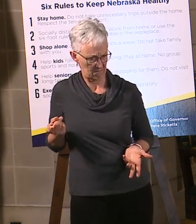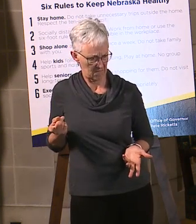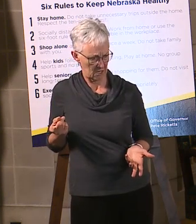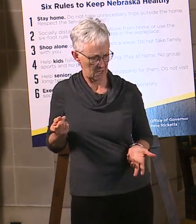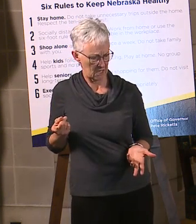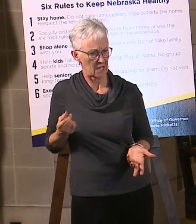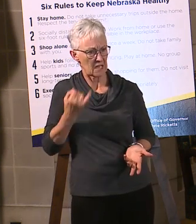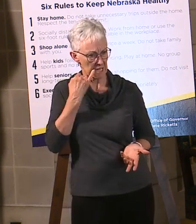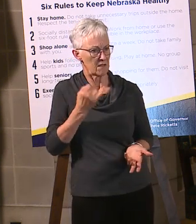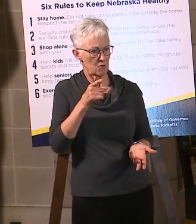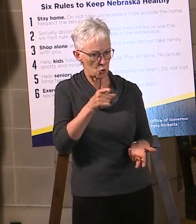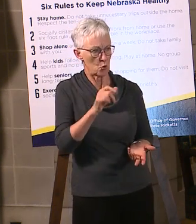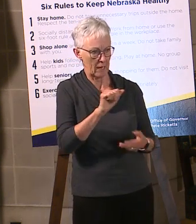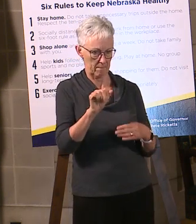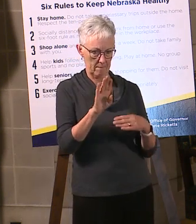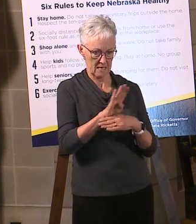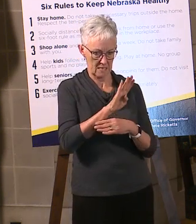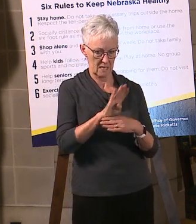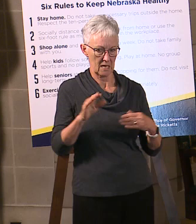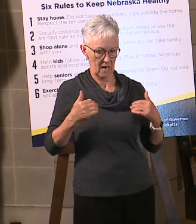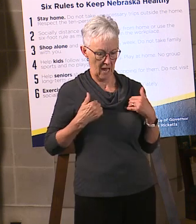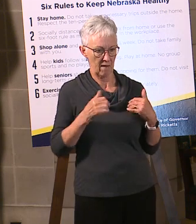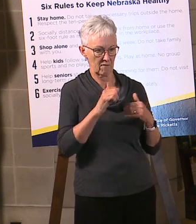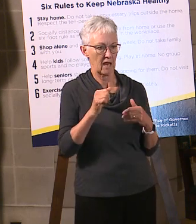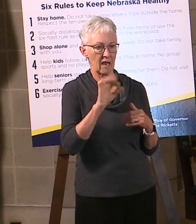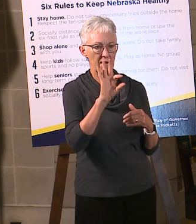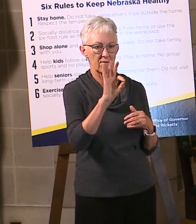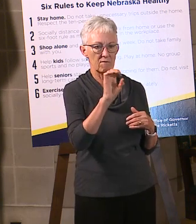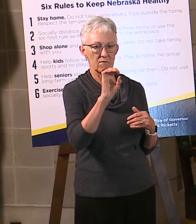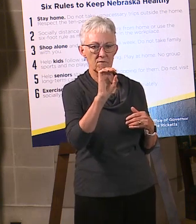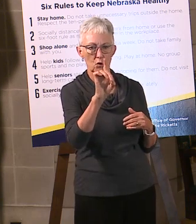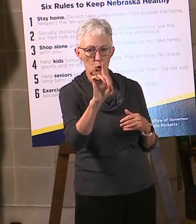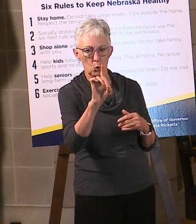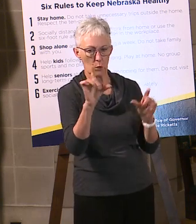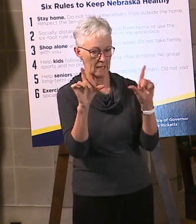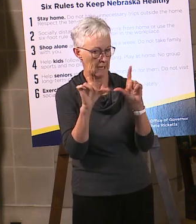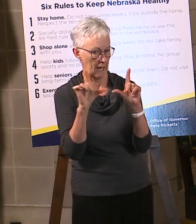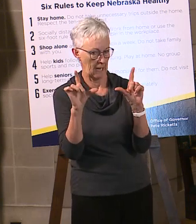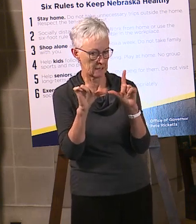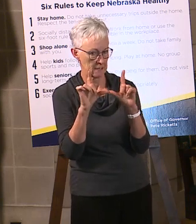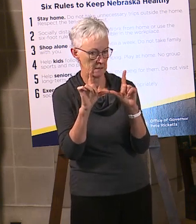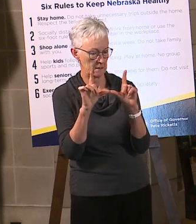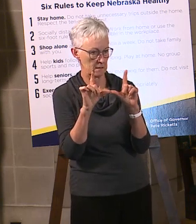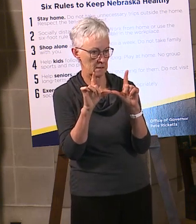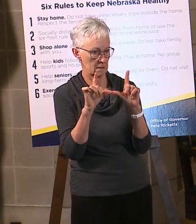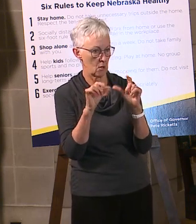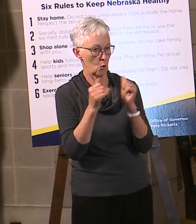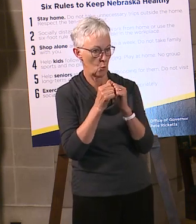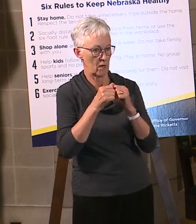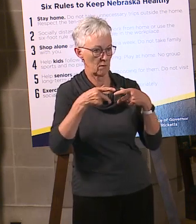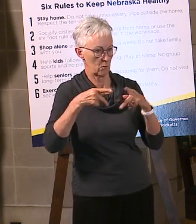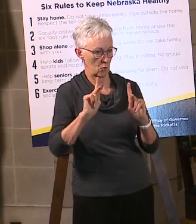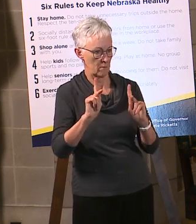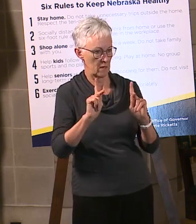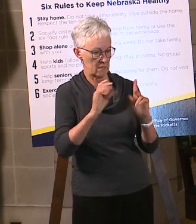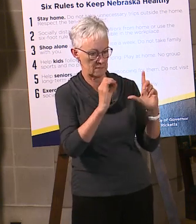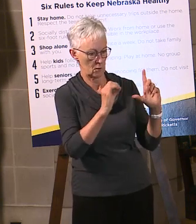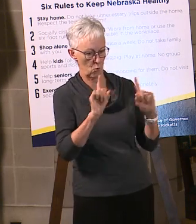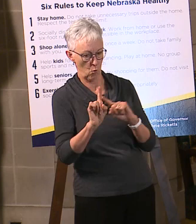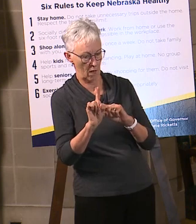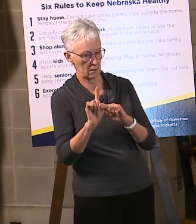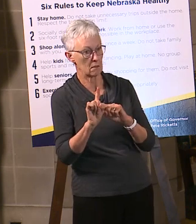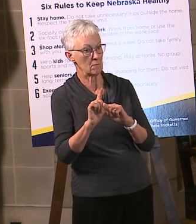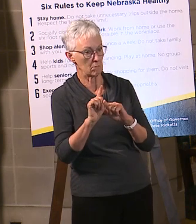It's either, if you are an establishment that has a food license, I think that's permit number, it's a zero one on your permit, then you are allowed to be open.